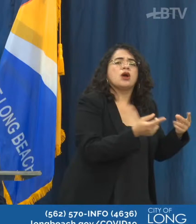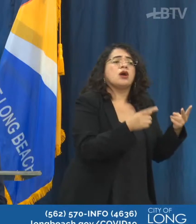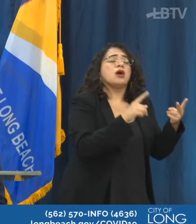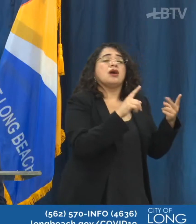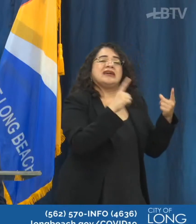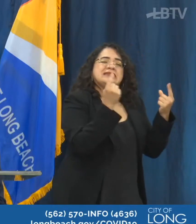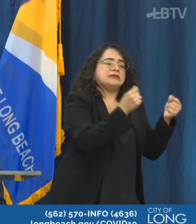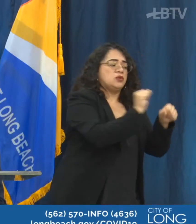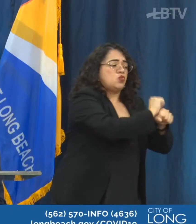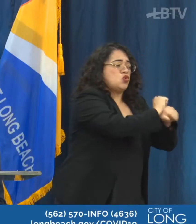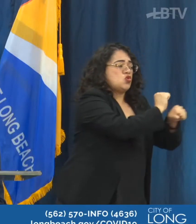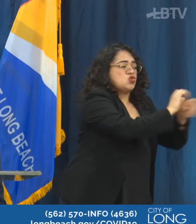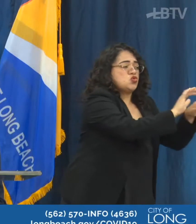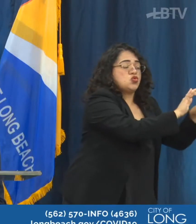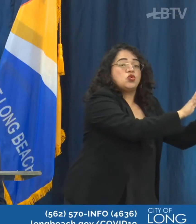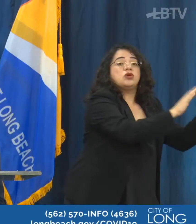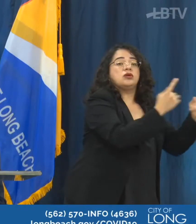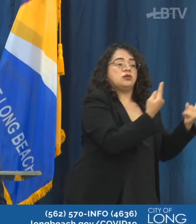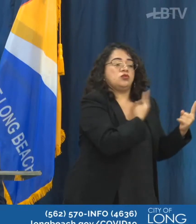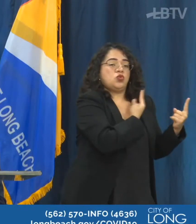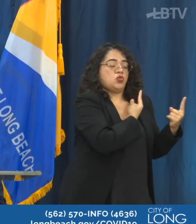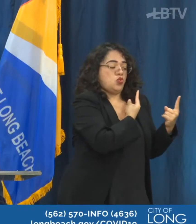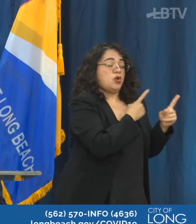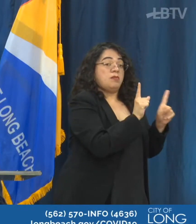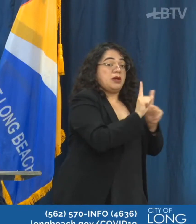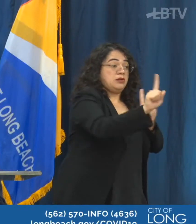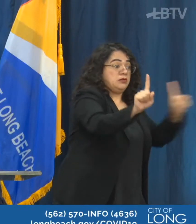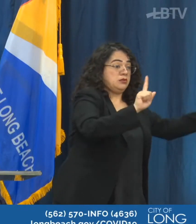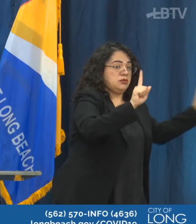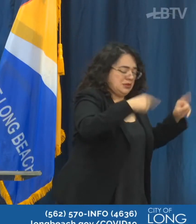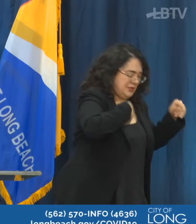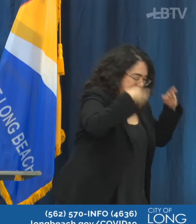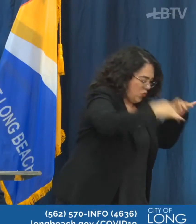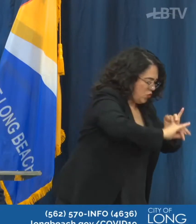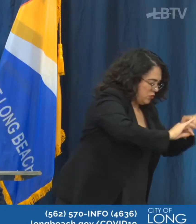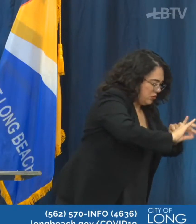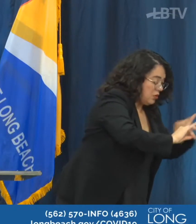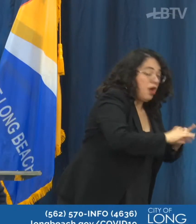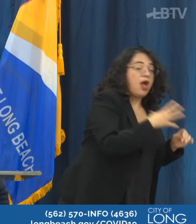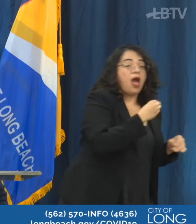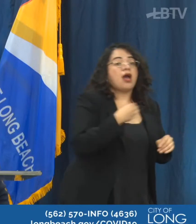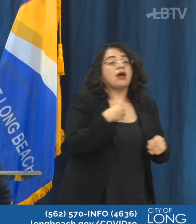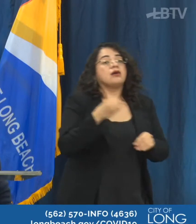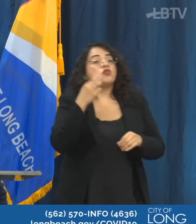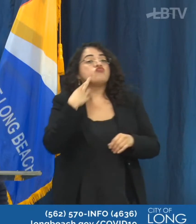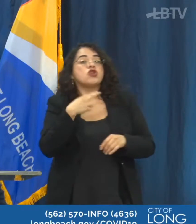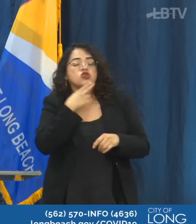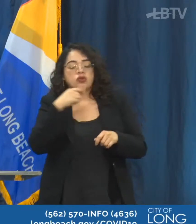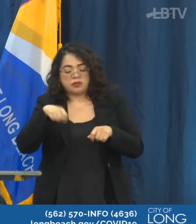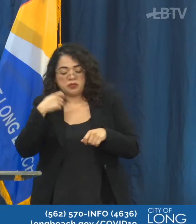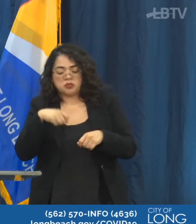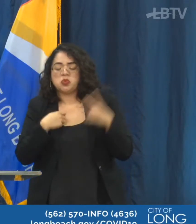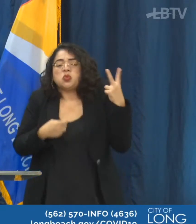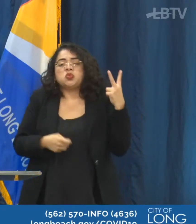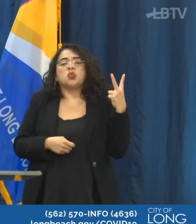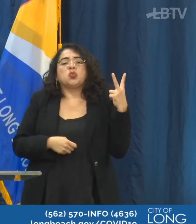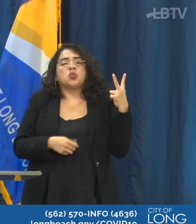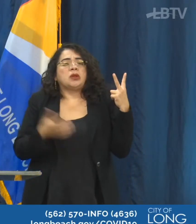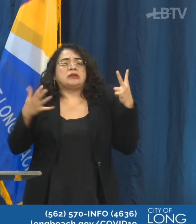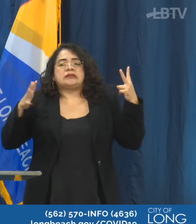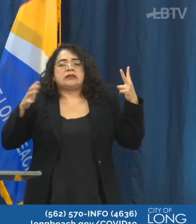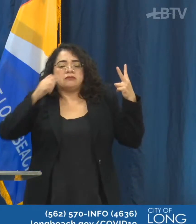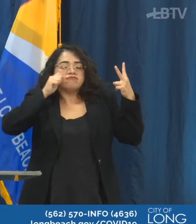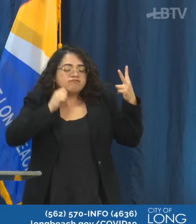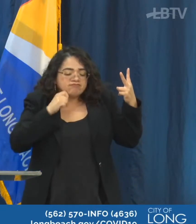restaurant. And that is if you can maintain your six-feet distancing. So I really want you to be thinking about the risk